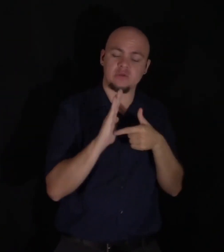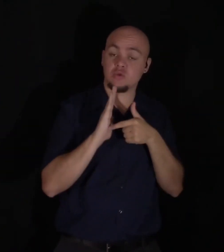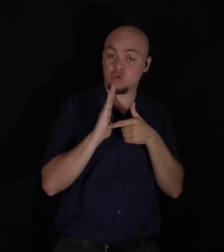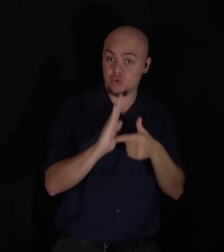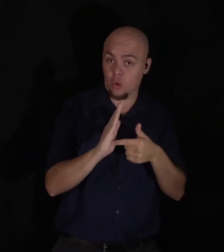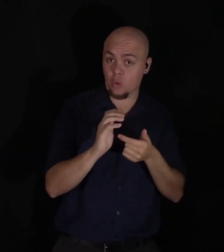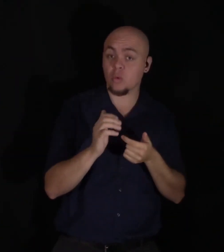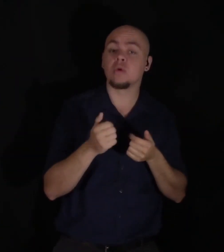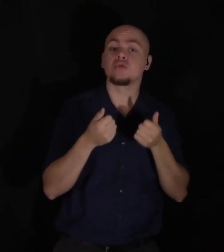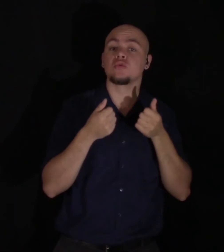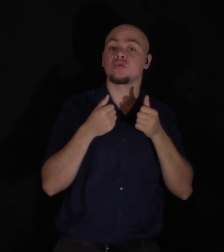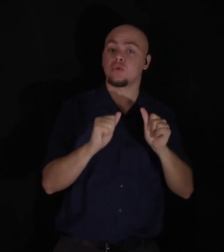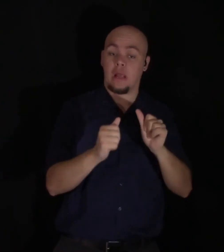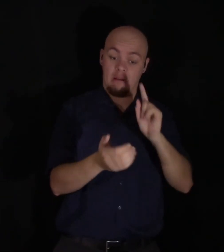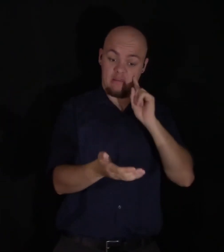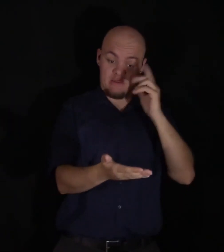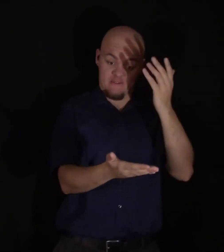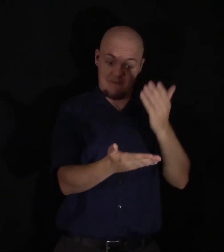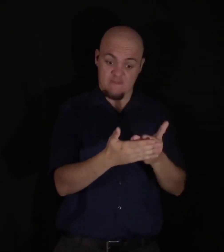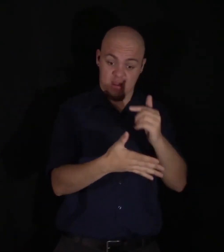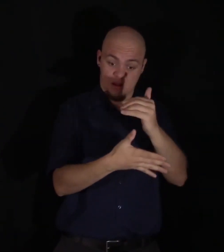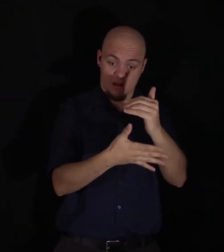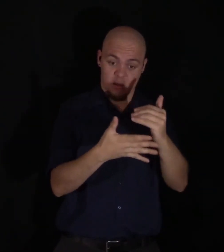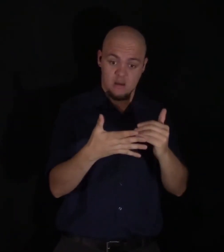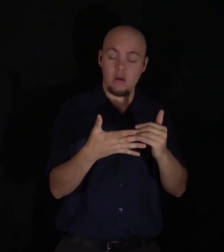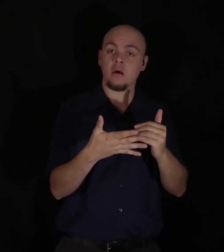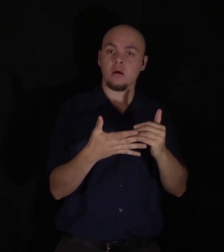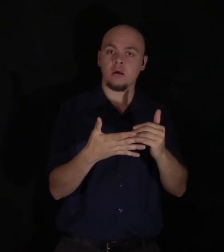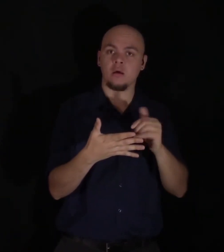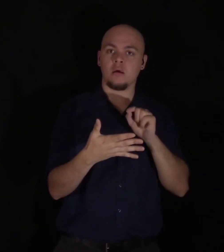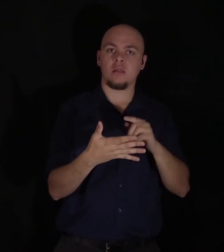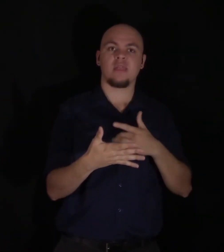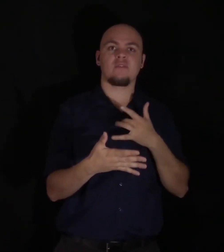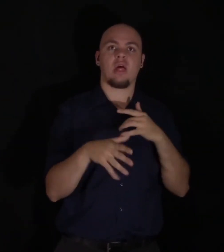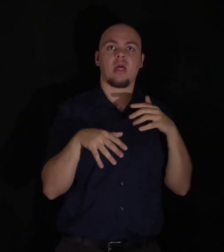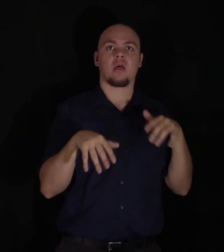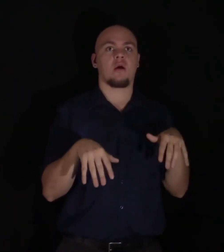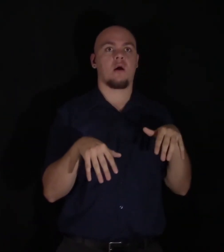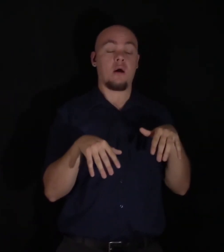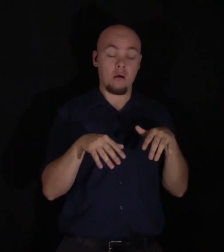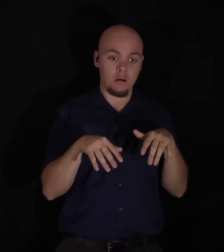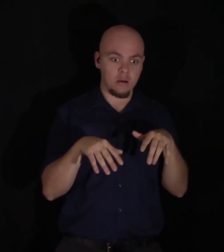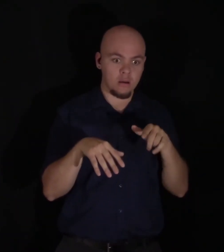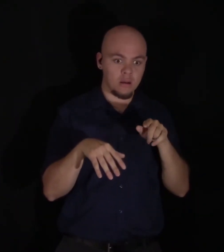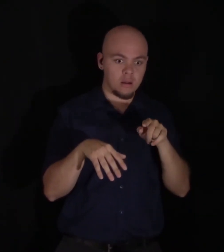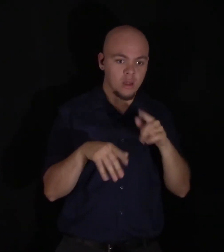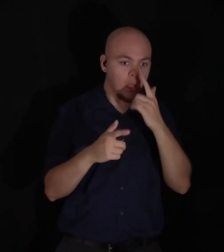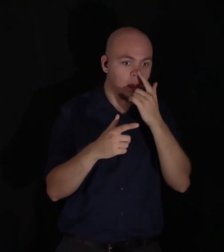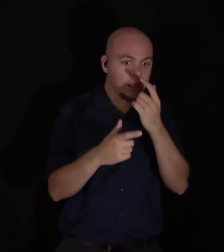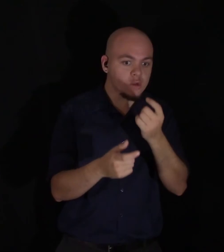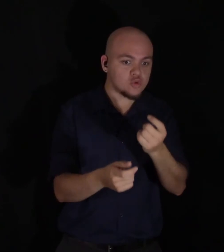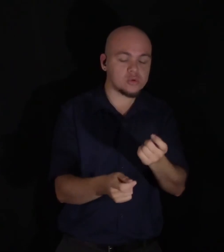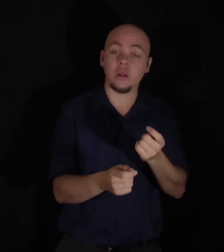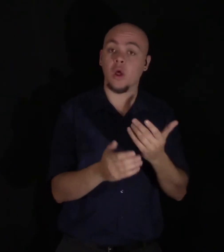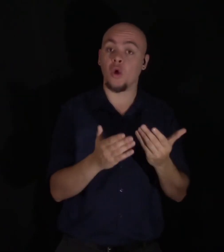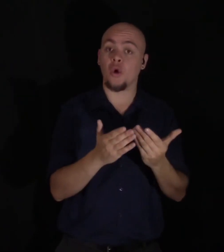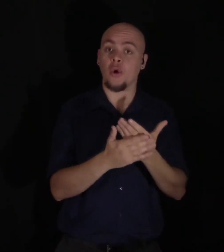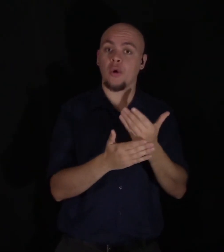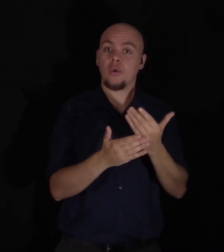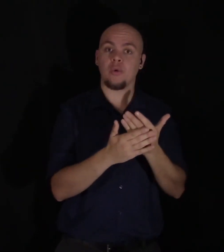wonderful facts which he relates, soon changed this feeling into enthusiasm. A new light seems to dawn upon my